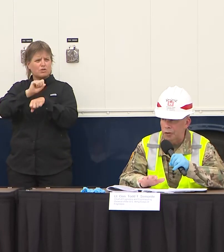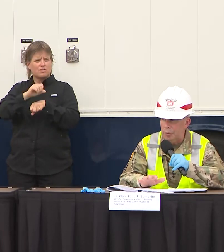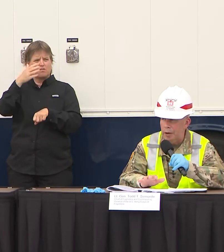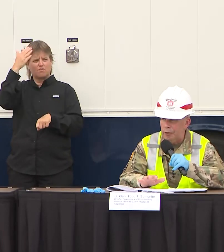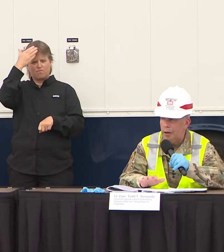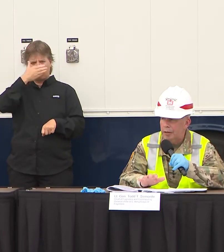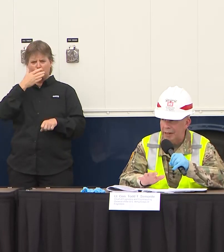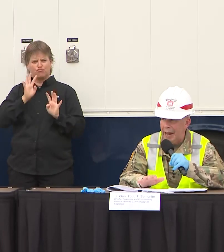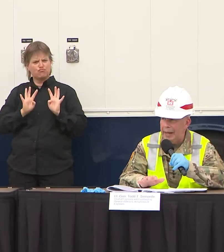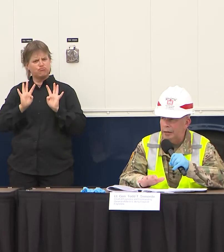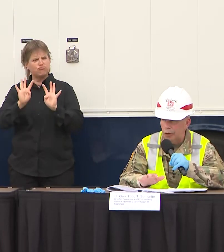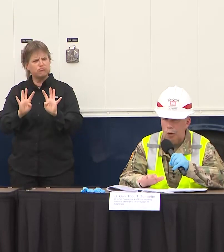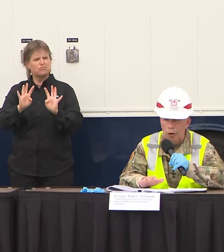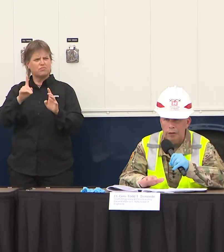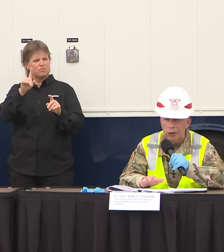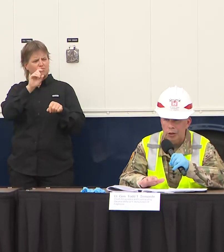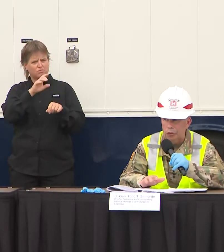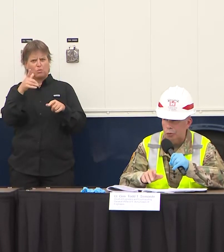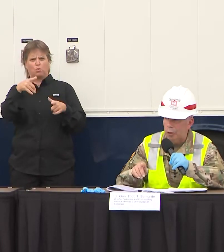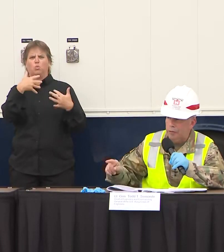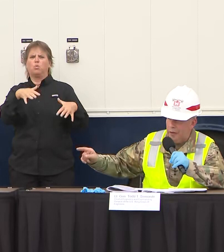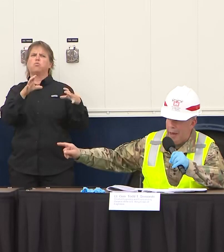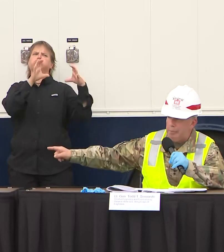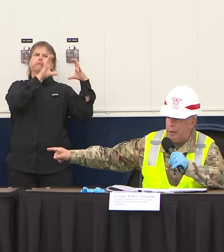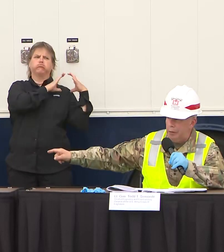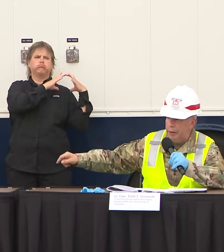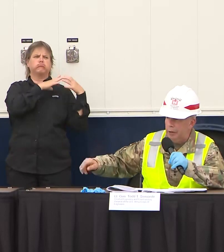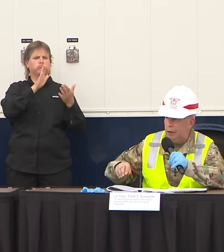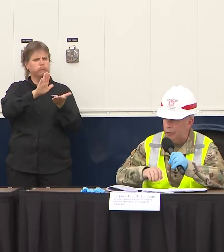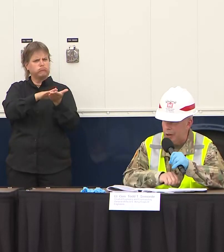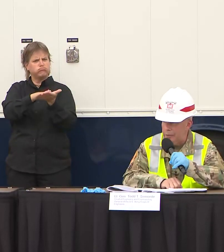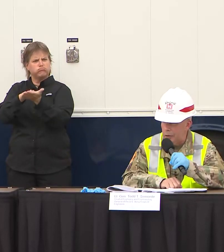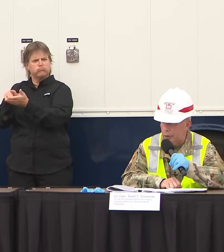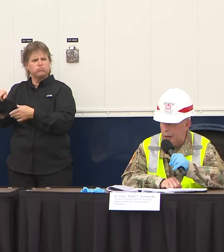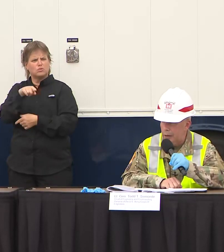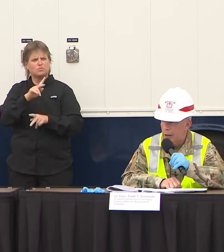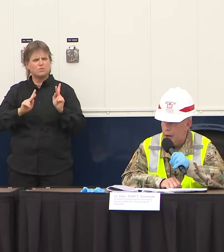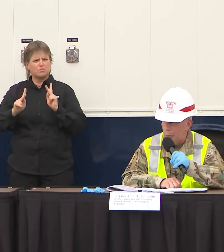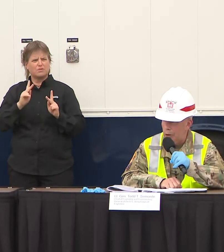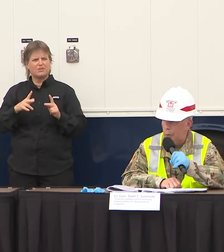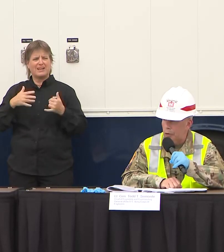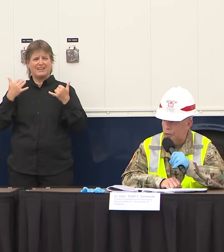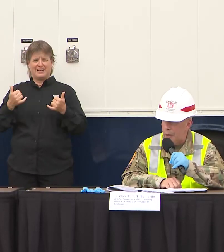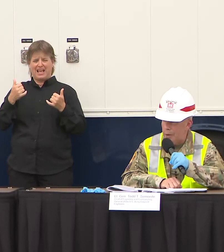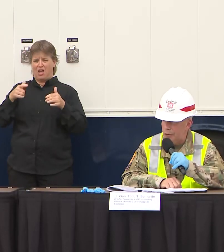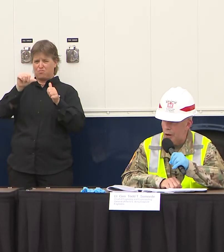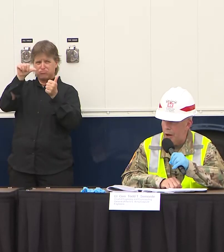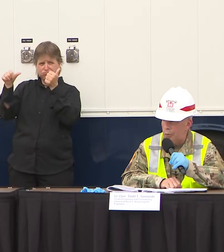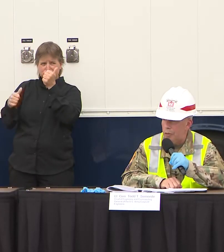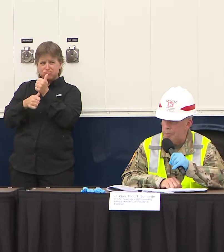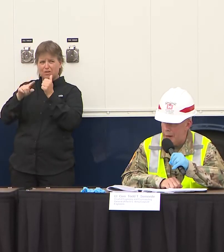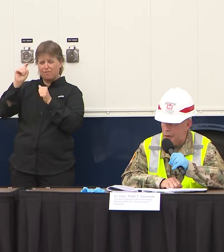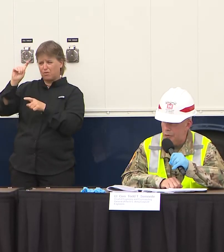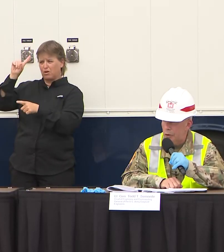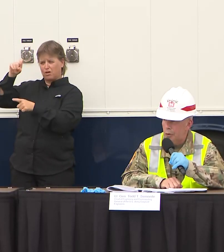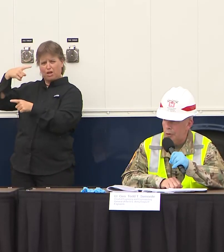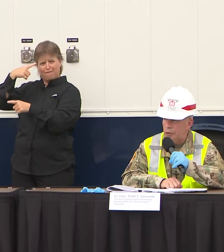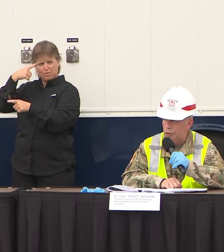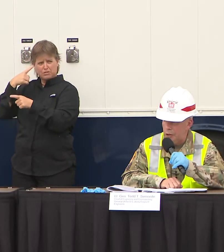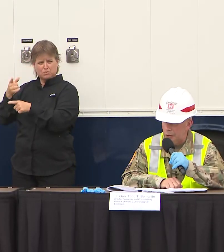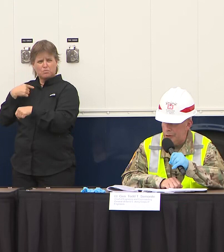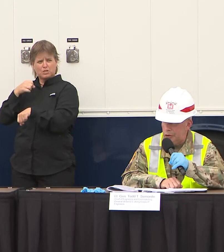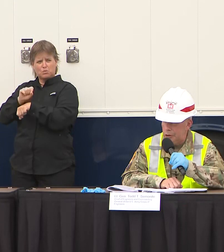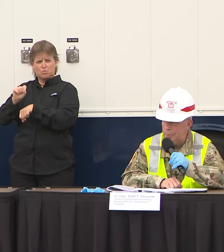really is a team effort today the Corps of Engineers is working for that man right there the governor okay and we're going to work side by side with the mayors